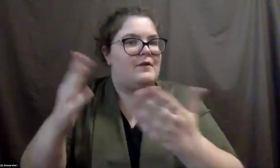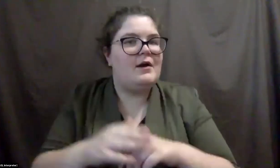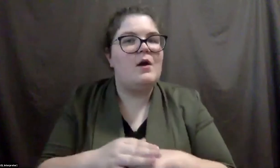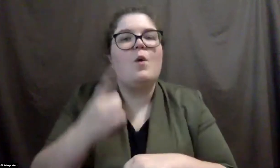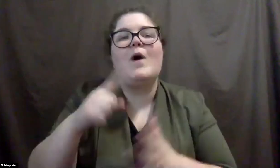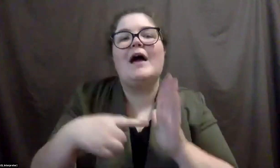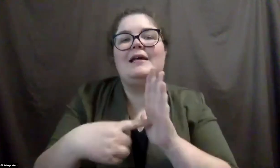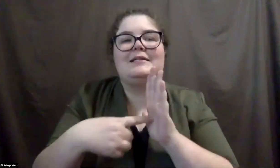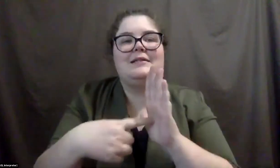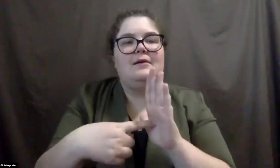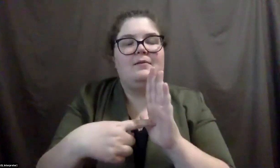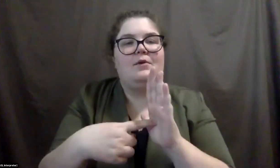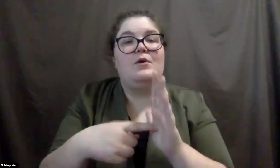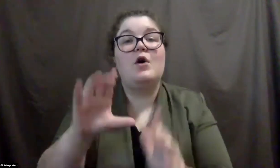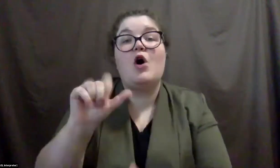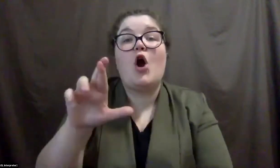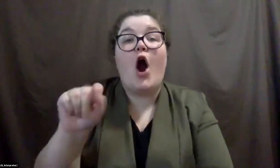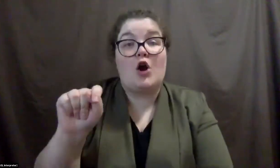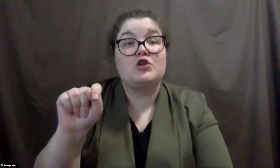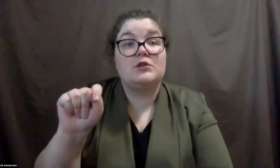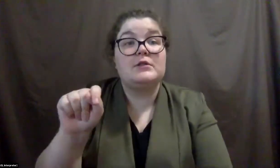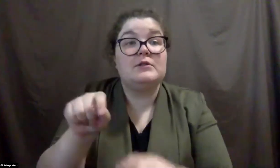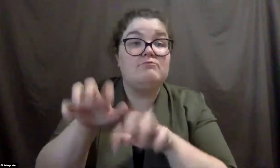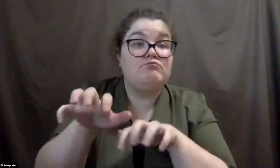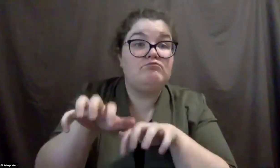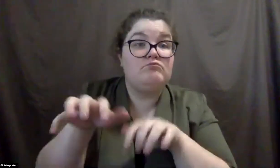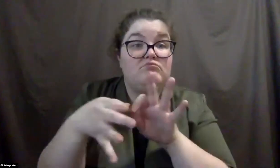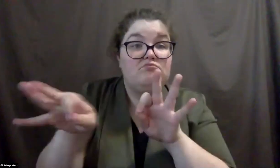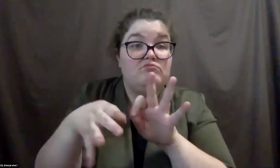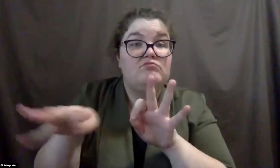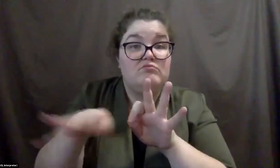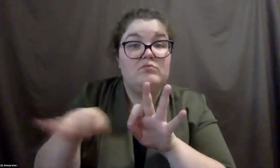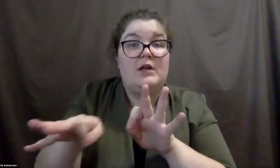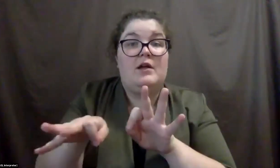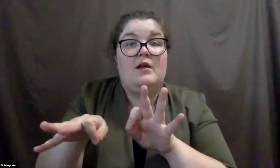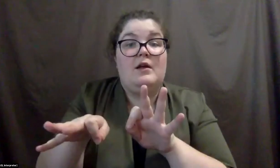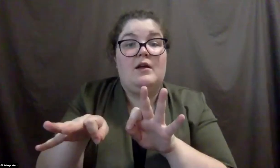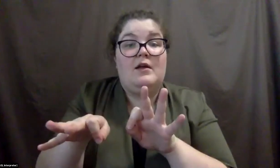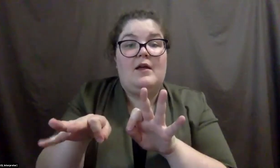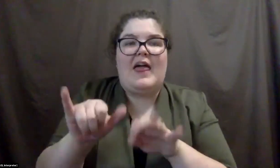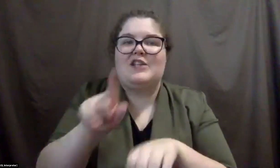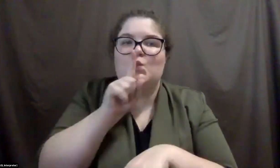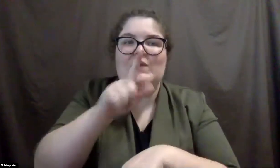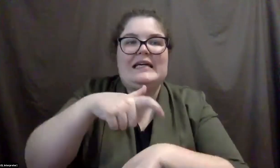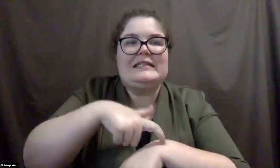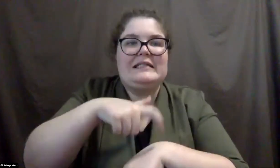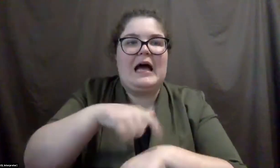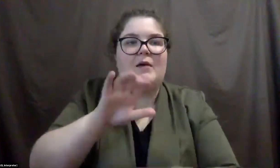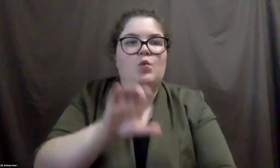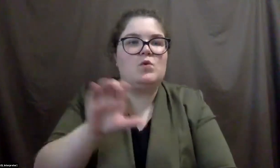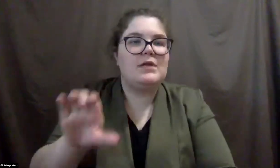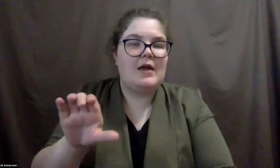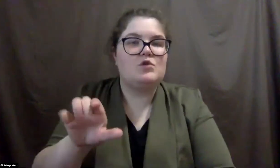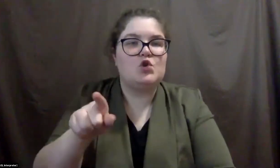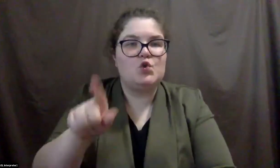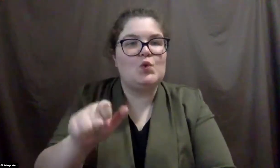example is, uh, cart, um, which is, uh, basically it's, it's that real time closed captioning that